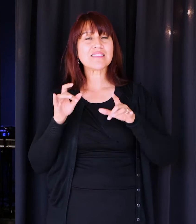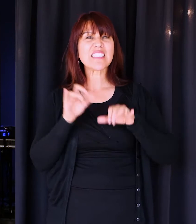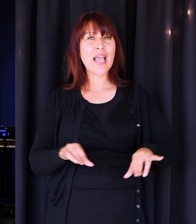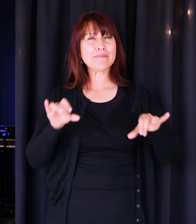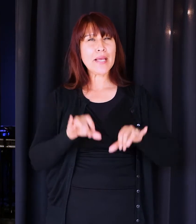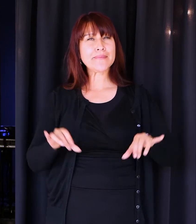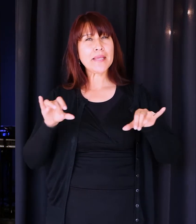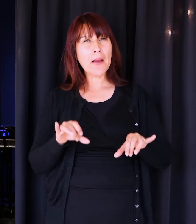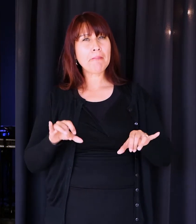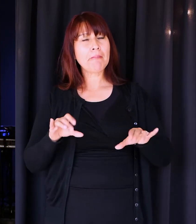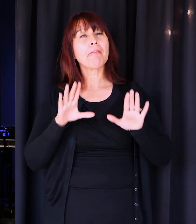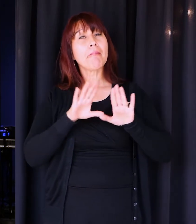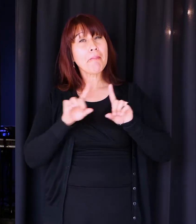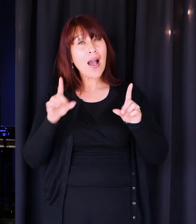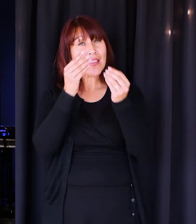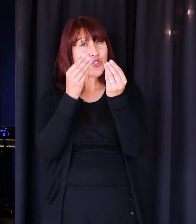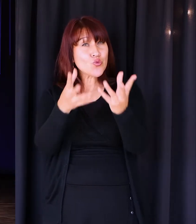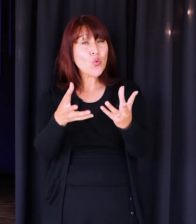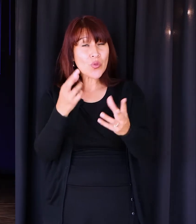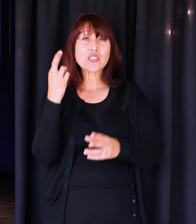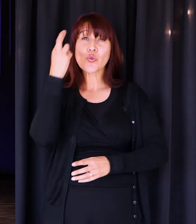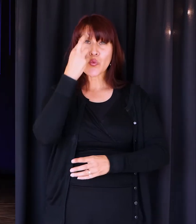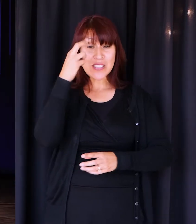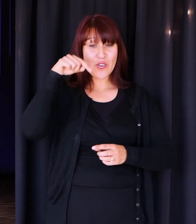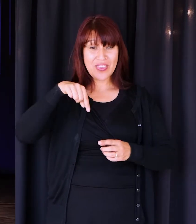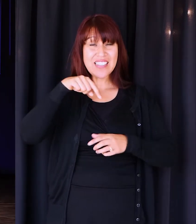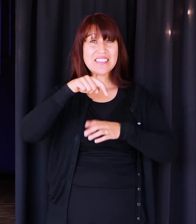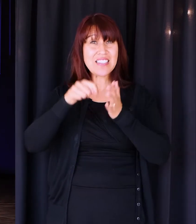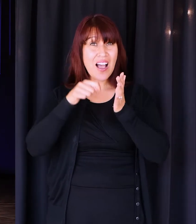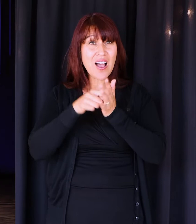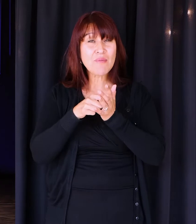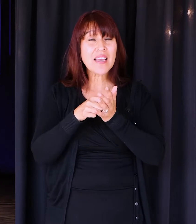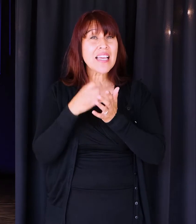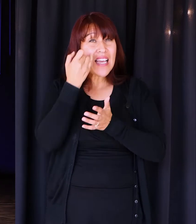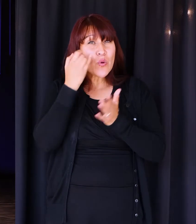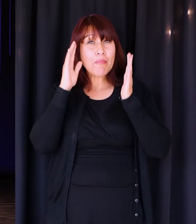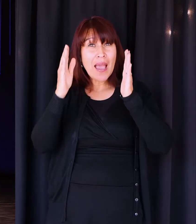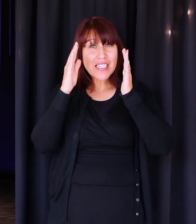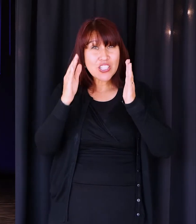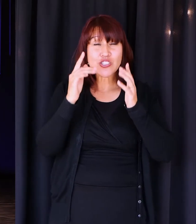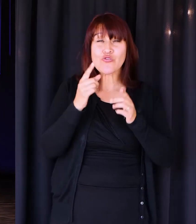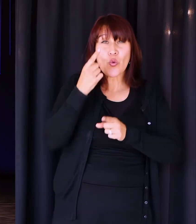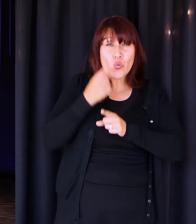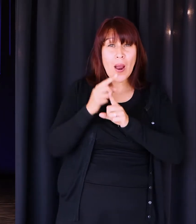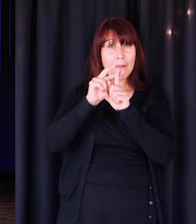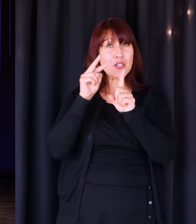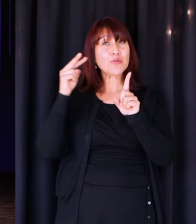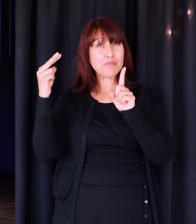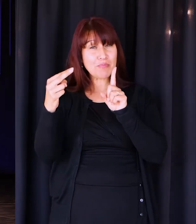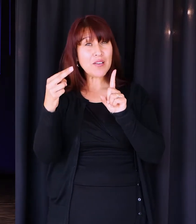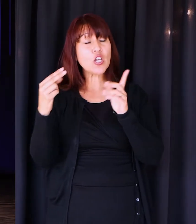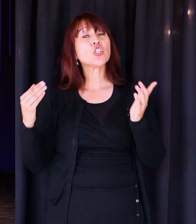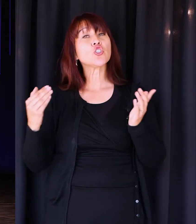me, I'm here to tell you that there is a purpose in this season. And if we'll pay attention, we have the right perspective that